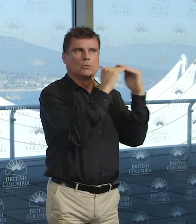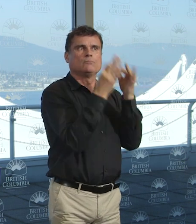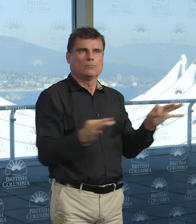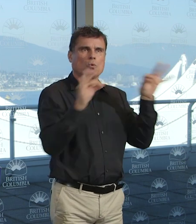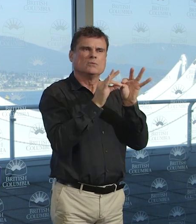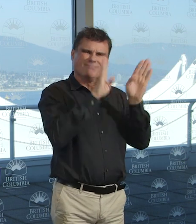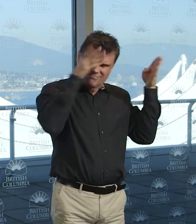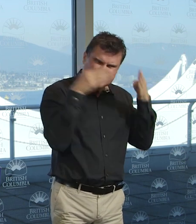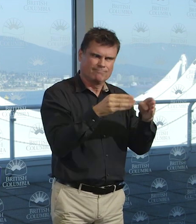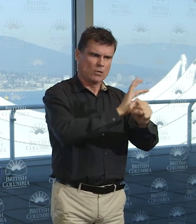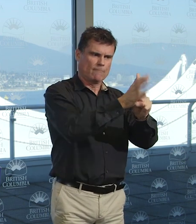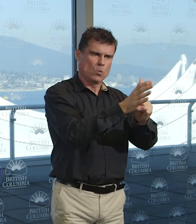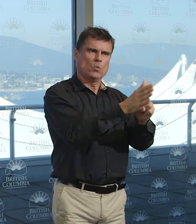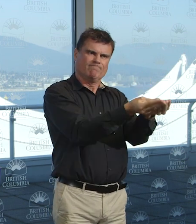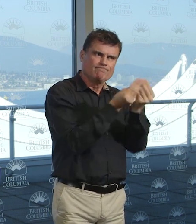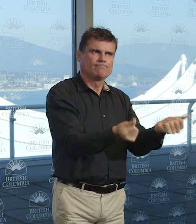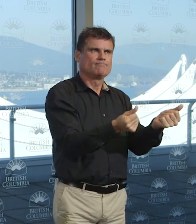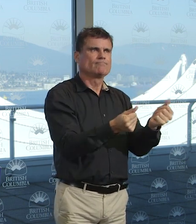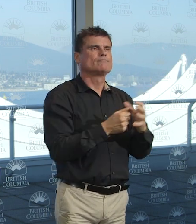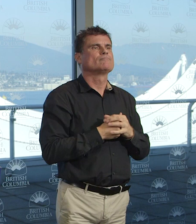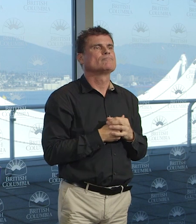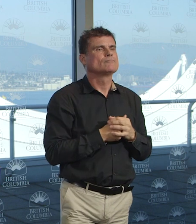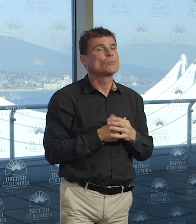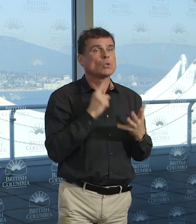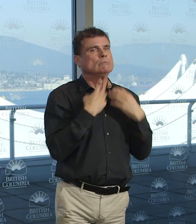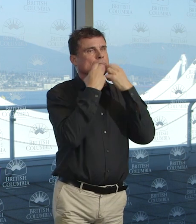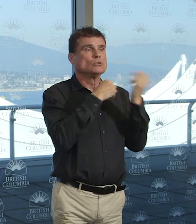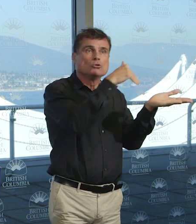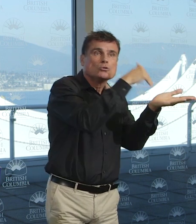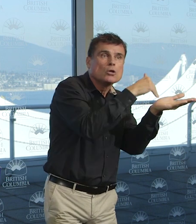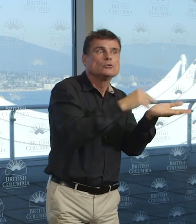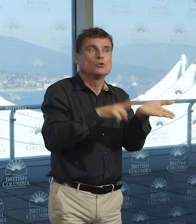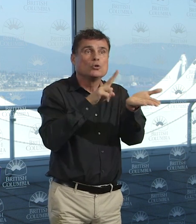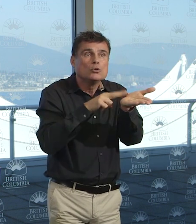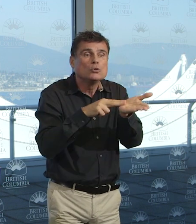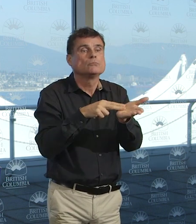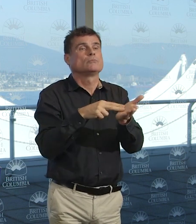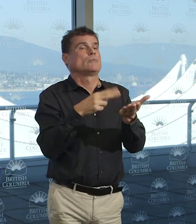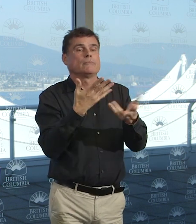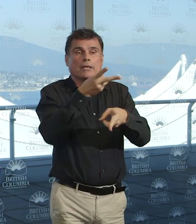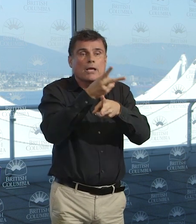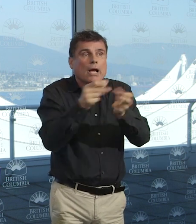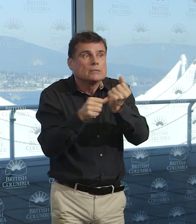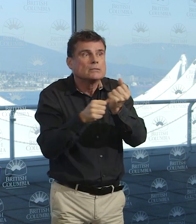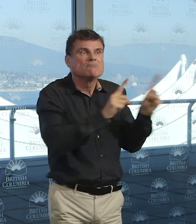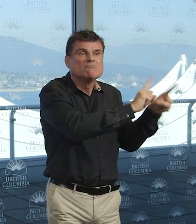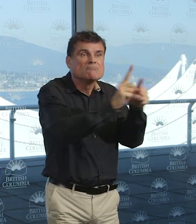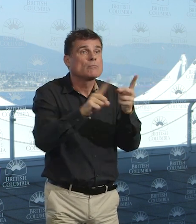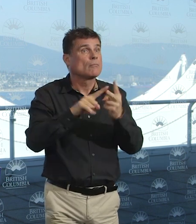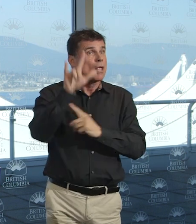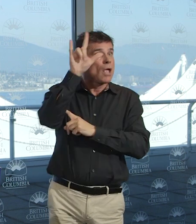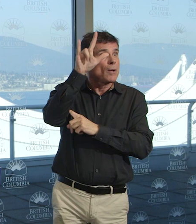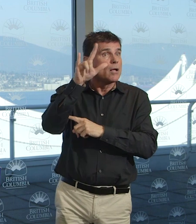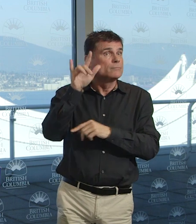how important care aides and nurses and doctors are. But so are pilots flying test kits to labs, early education workers caring for our health